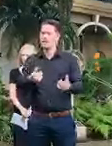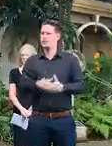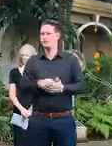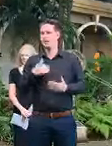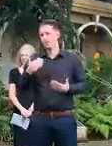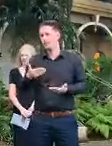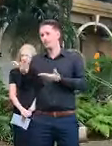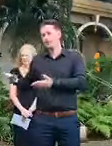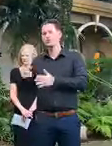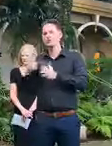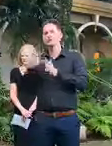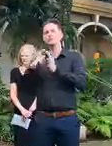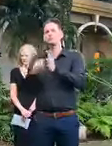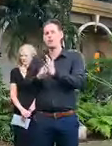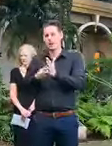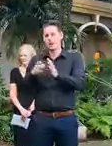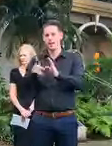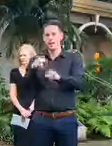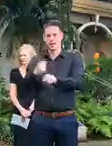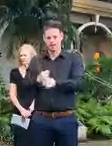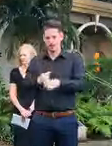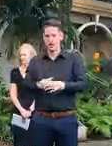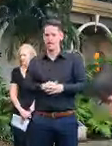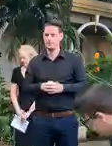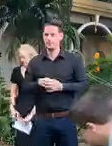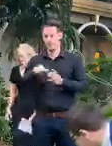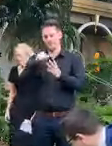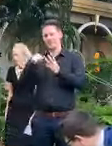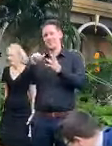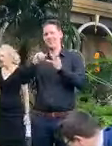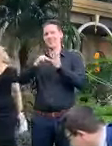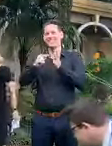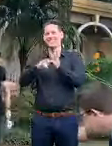hand over to Dr Young and then Stephen will say a few words.